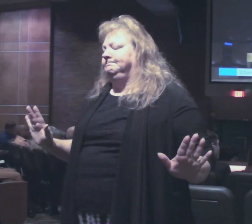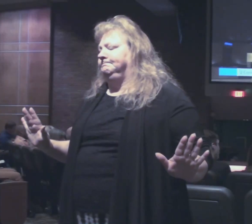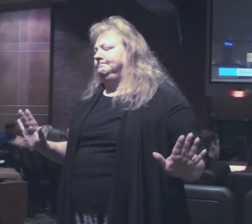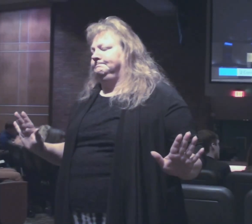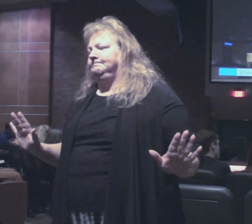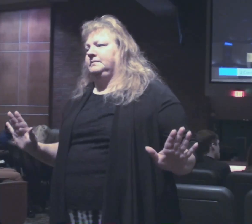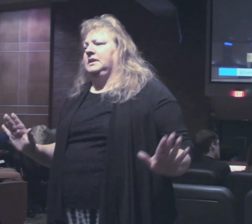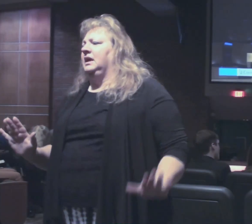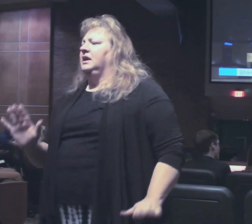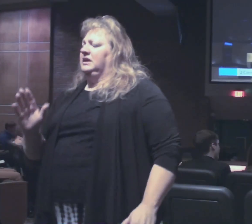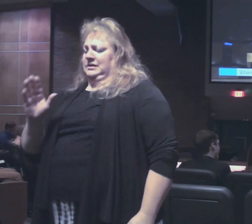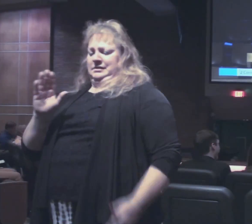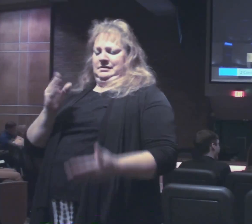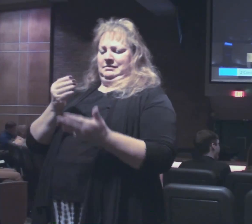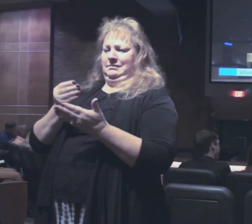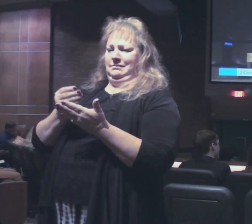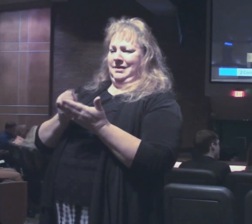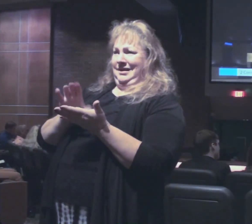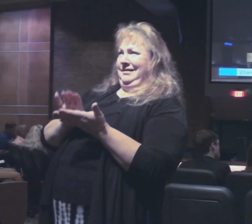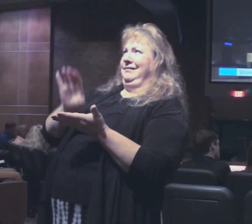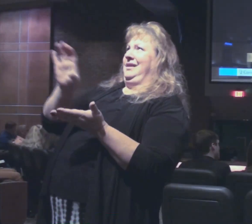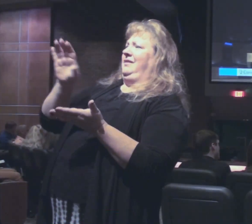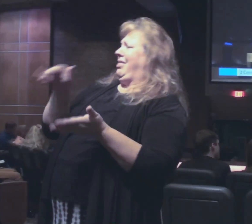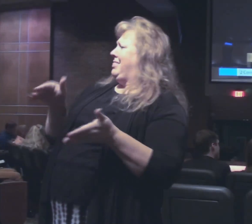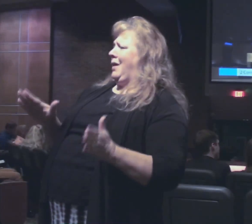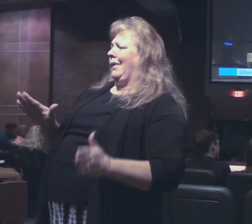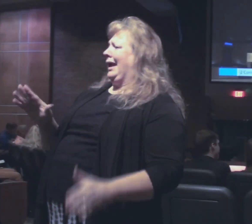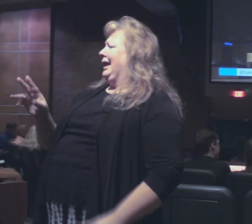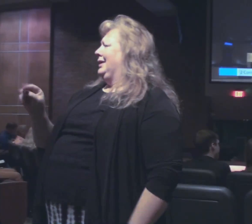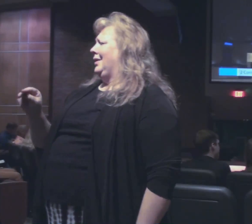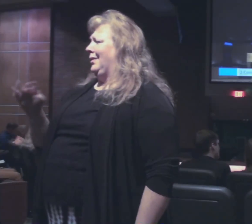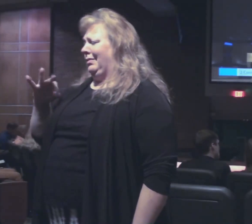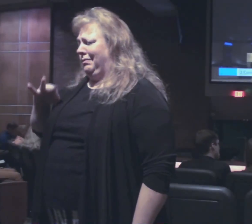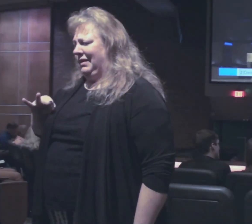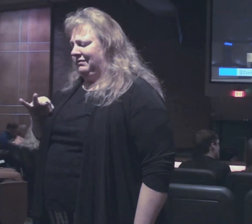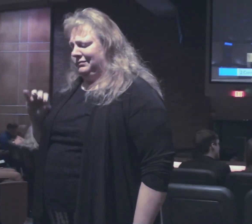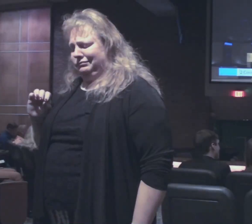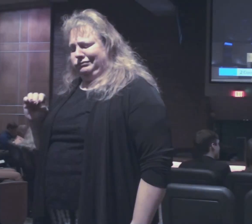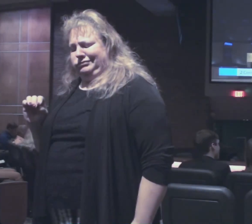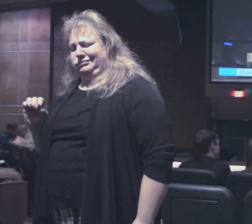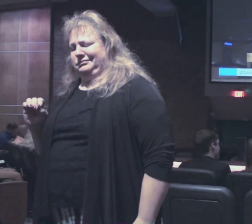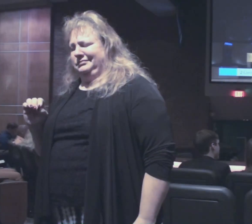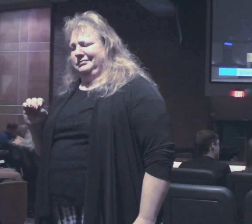So don't give that way. There's no benefit in it.